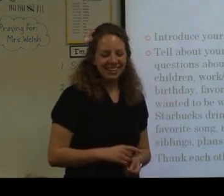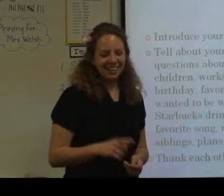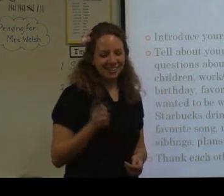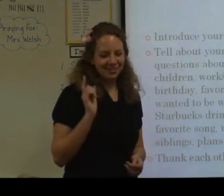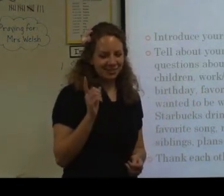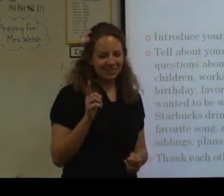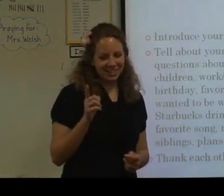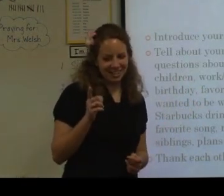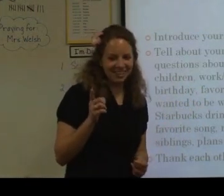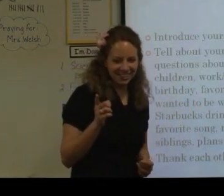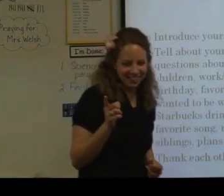We'll see.